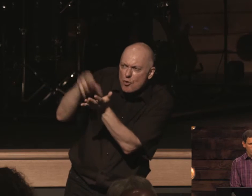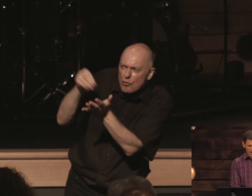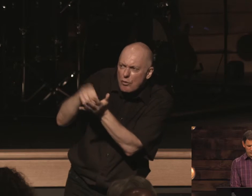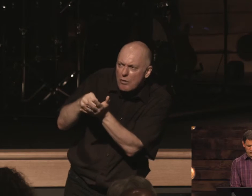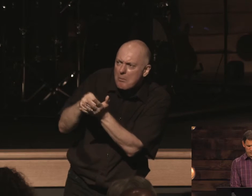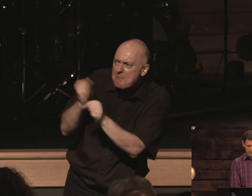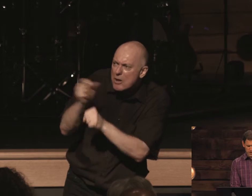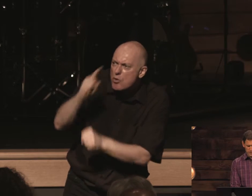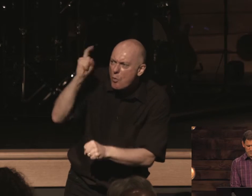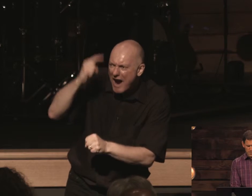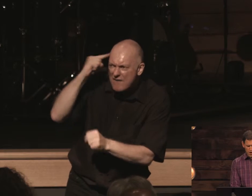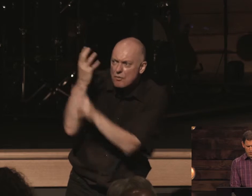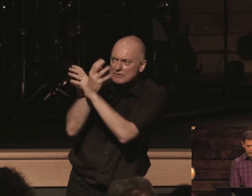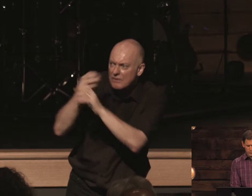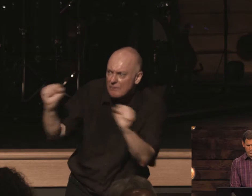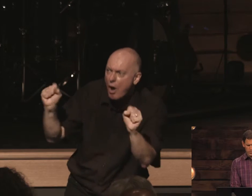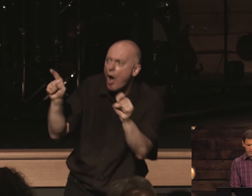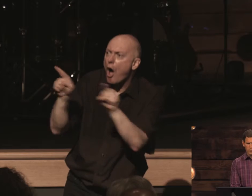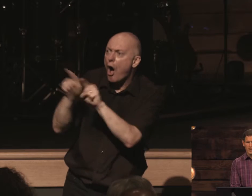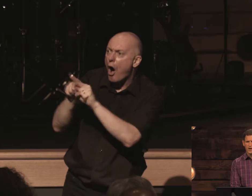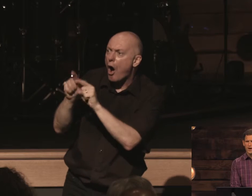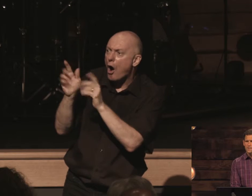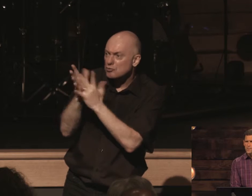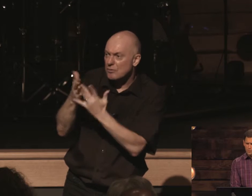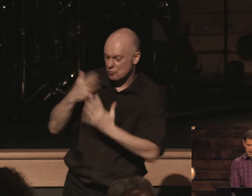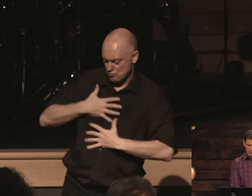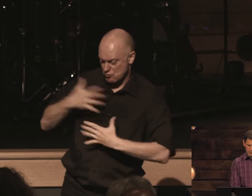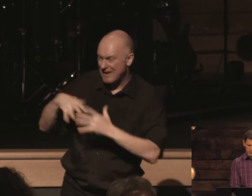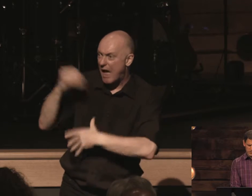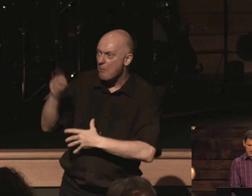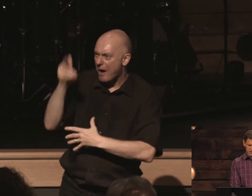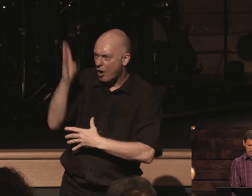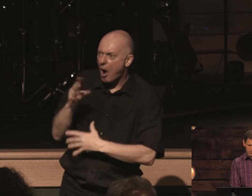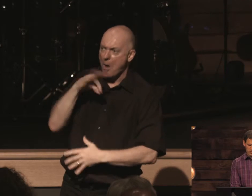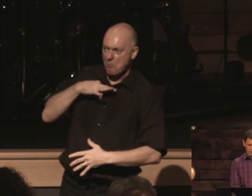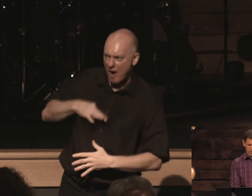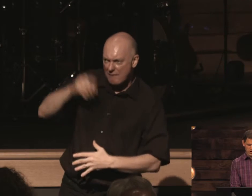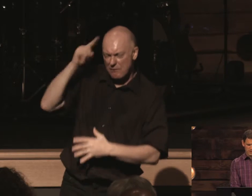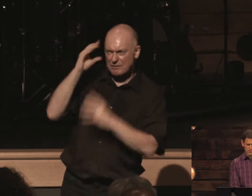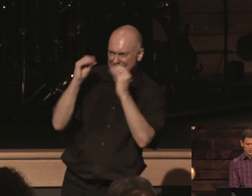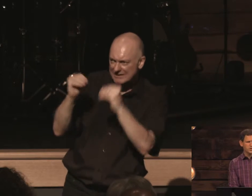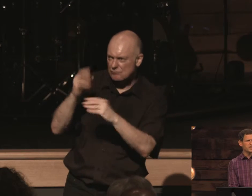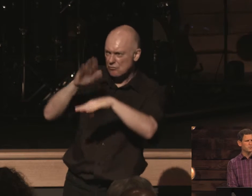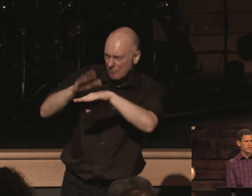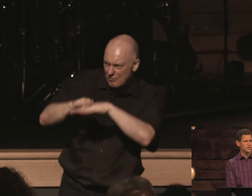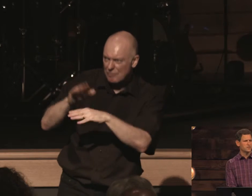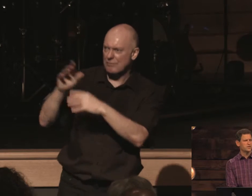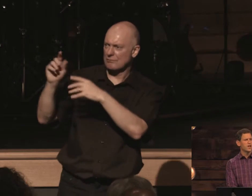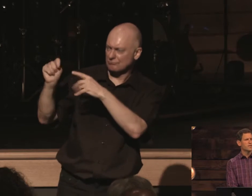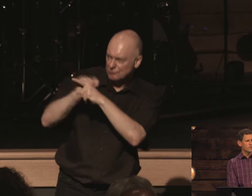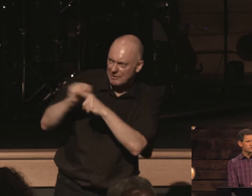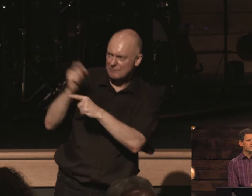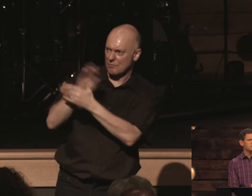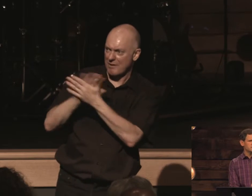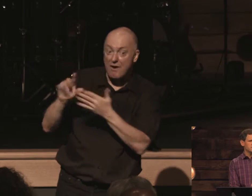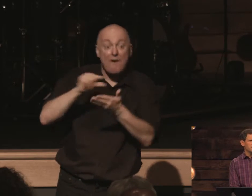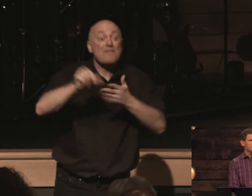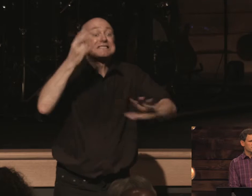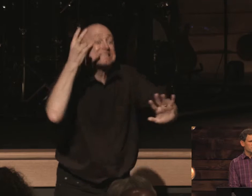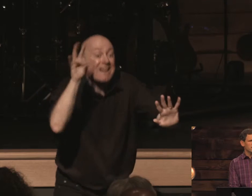wise for salvation all scripture breathed out by god profitable for teaching for reproof for correction for training in righteousness verse 17 that the man